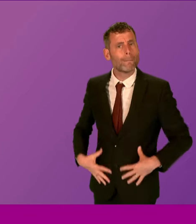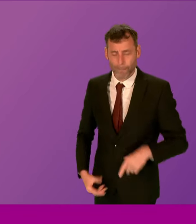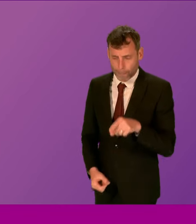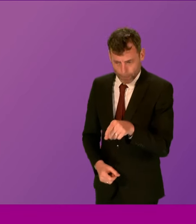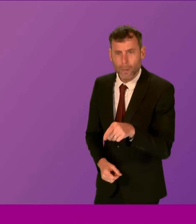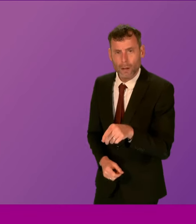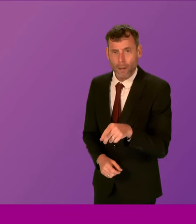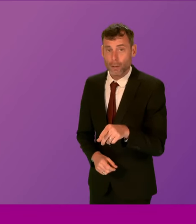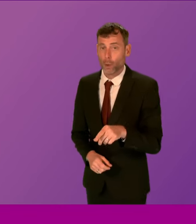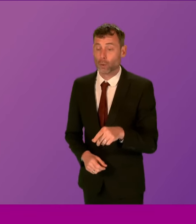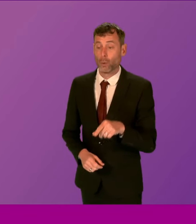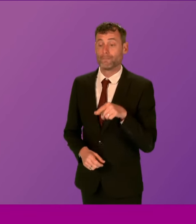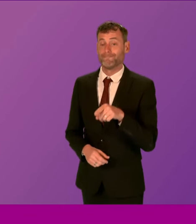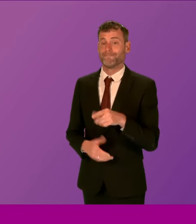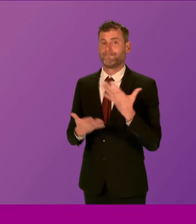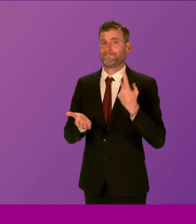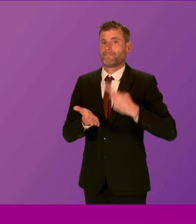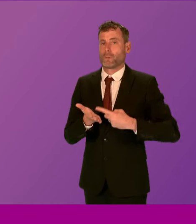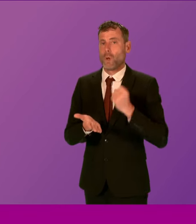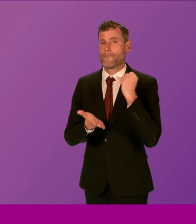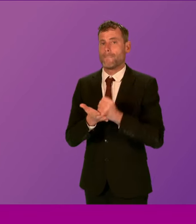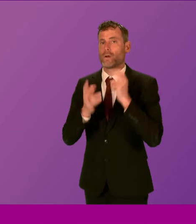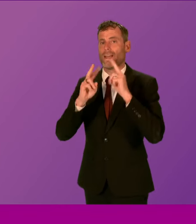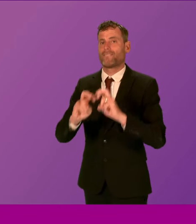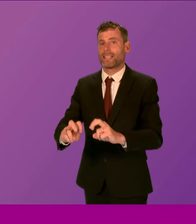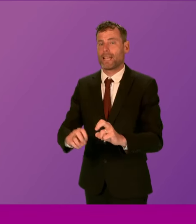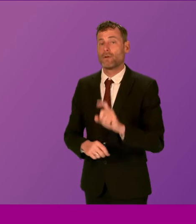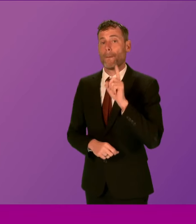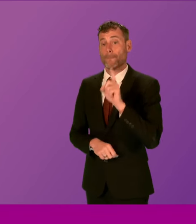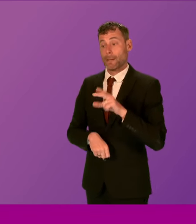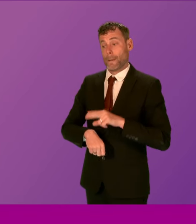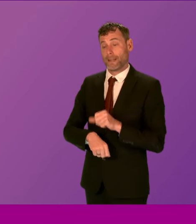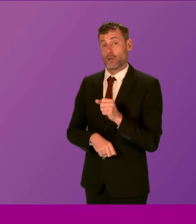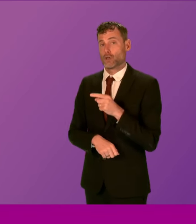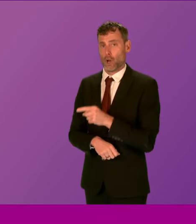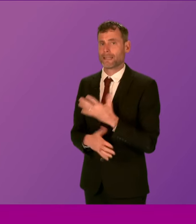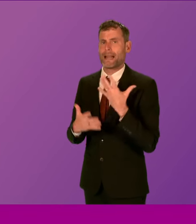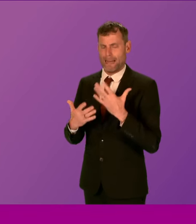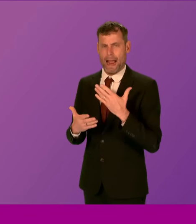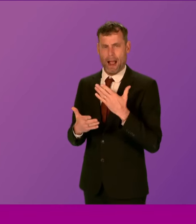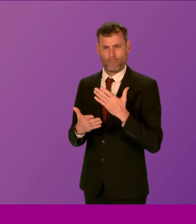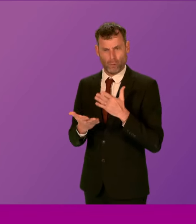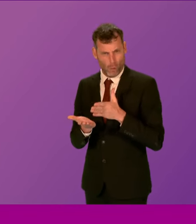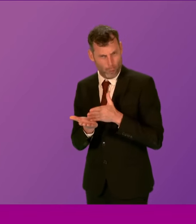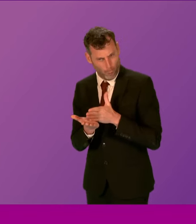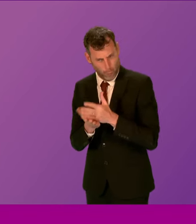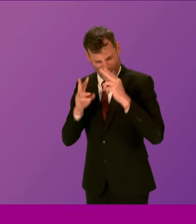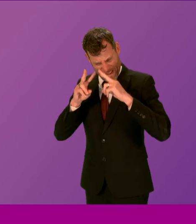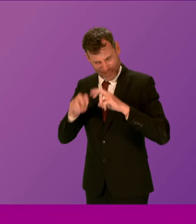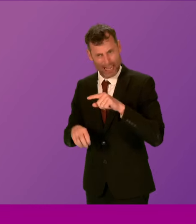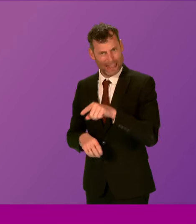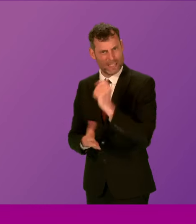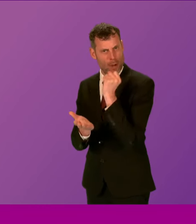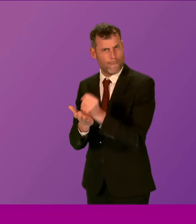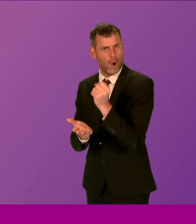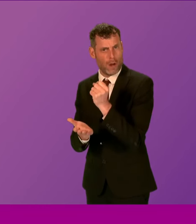I've been absolutely assured, and I saw these assurances, that Police Scotland are working around the clock and into this murder investigation.